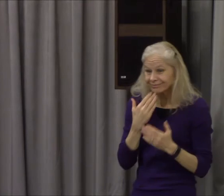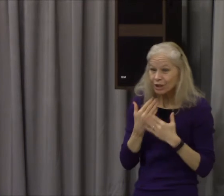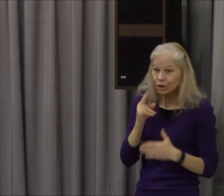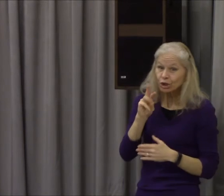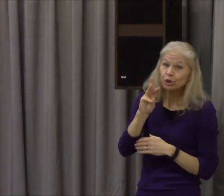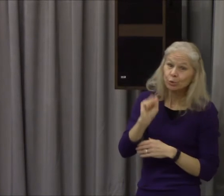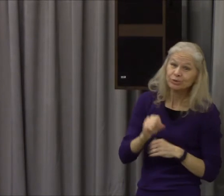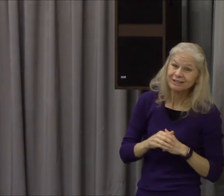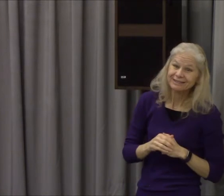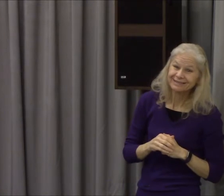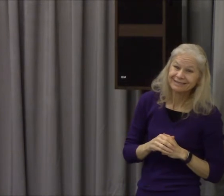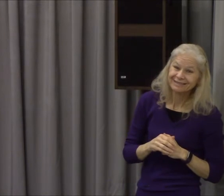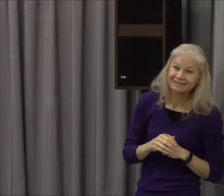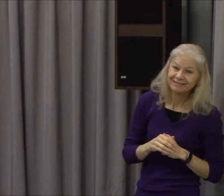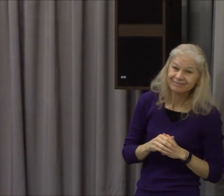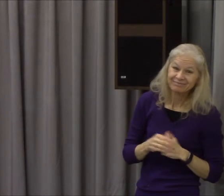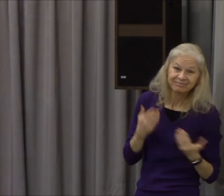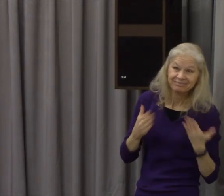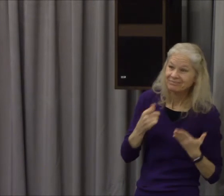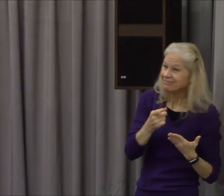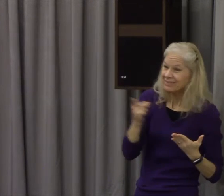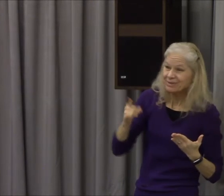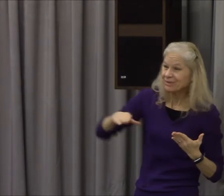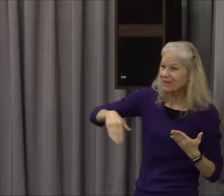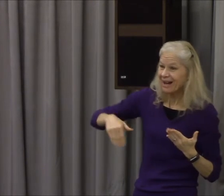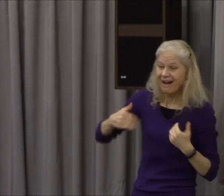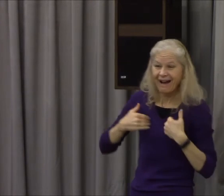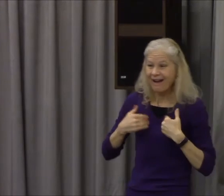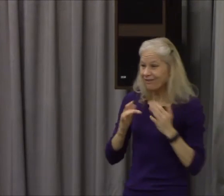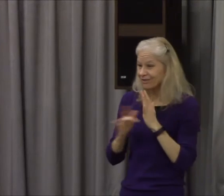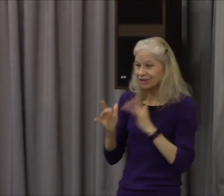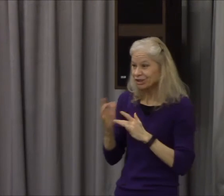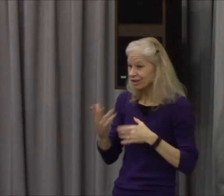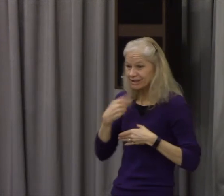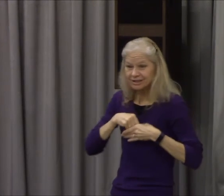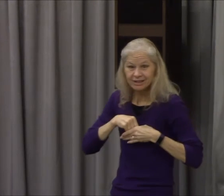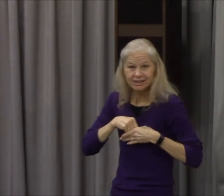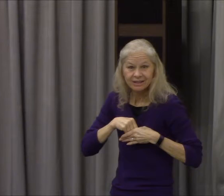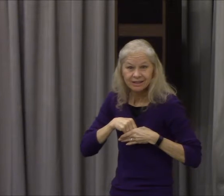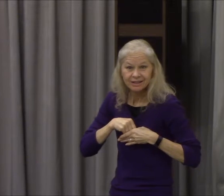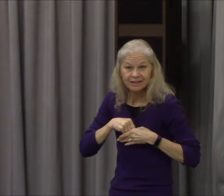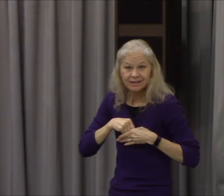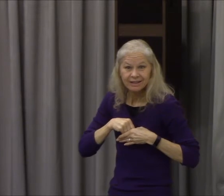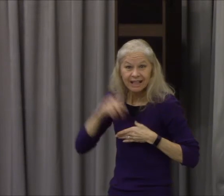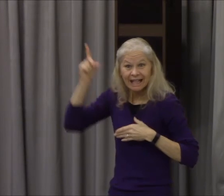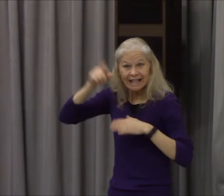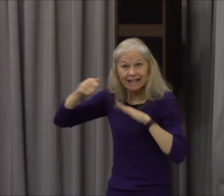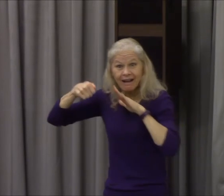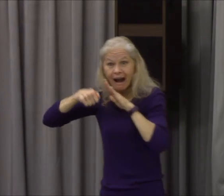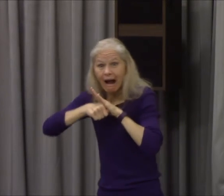would be surprised if God hadn't spoken to you about your sin reminding you about guilt